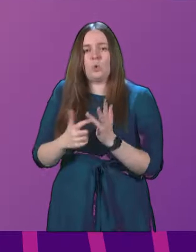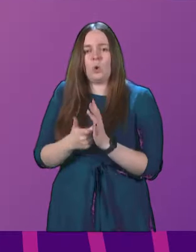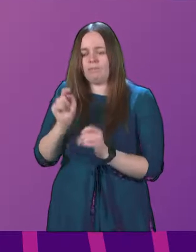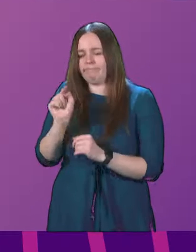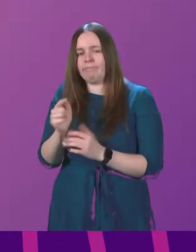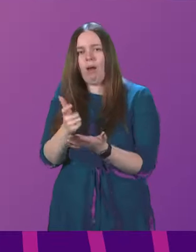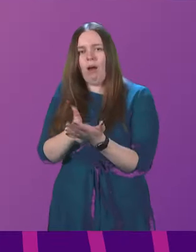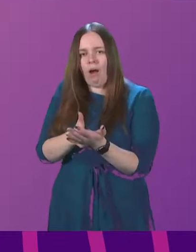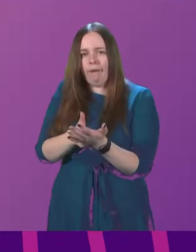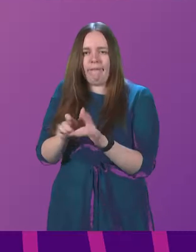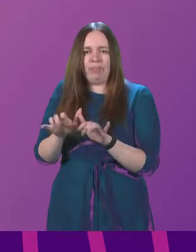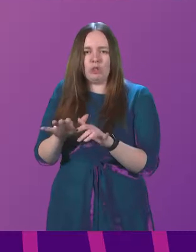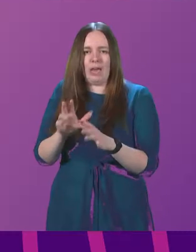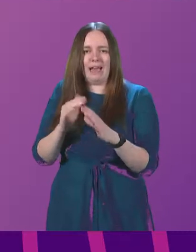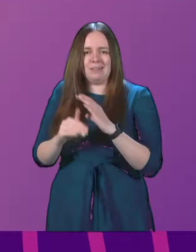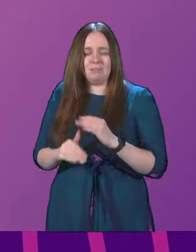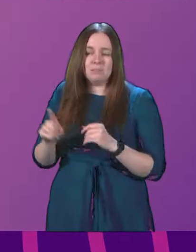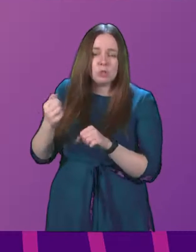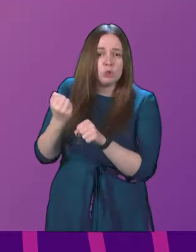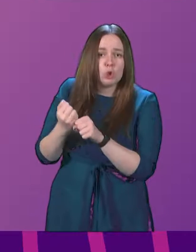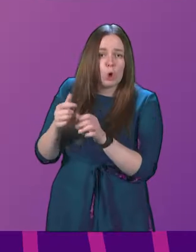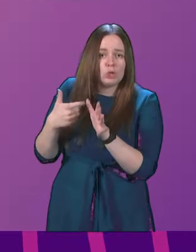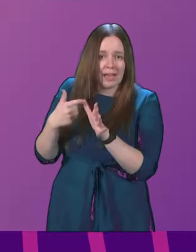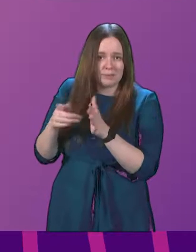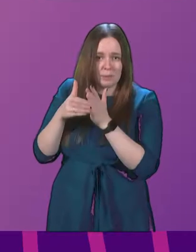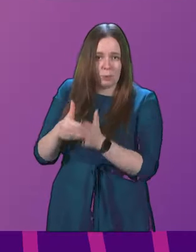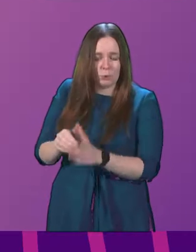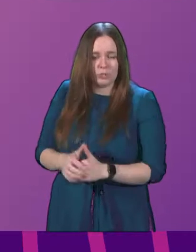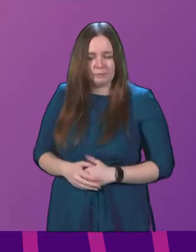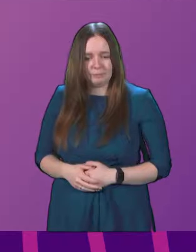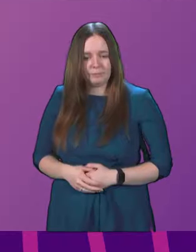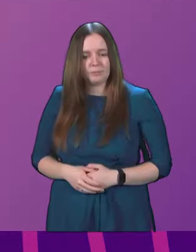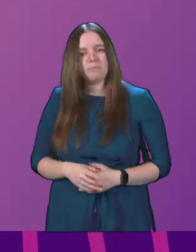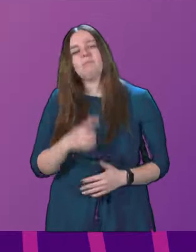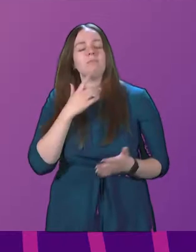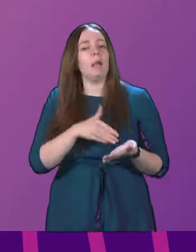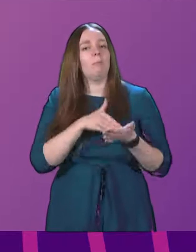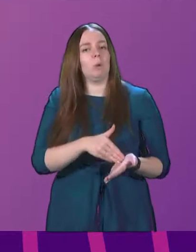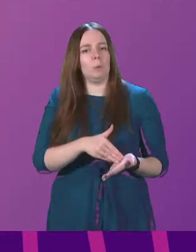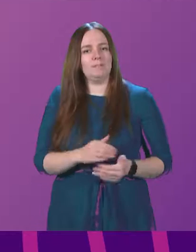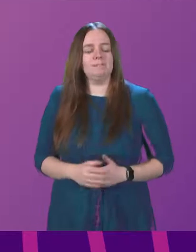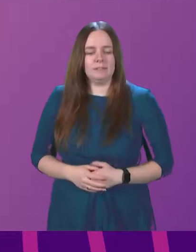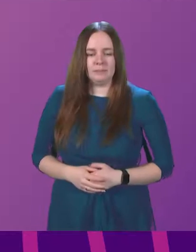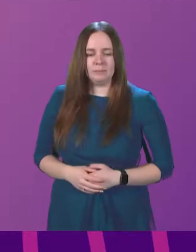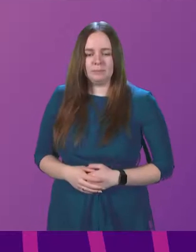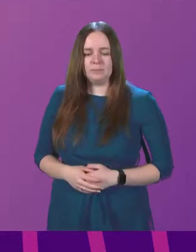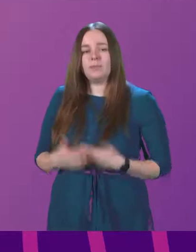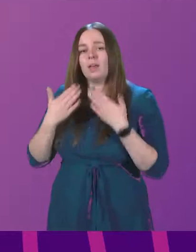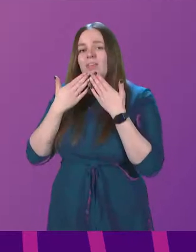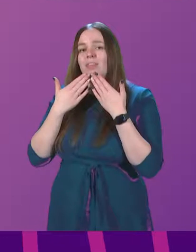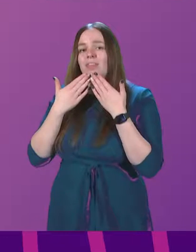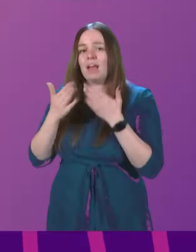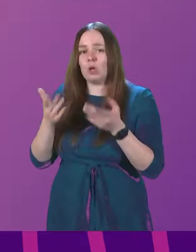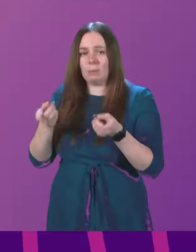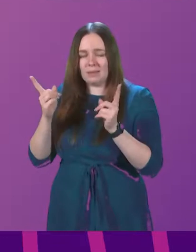in the chat function. And I call on George Adam to move the motion. Moved, President of the Thank you,